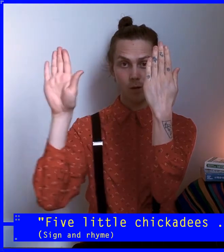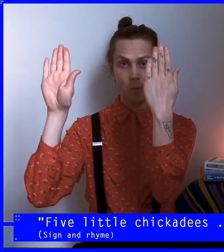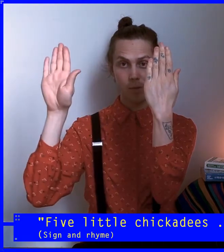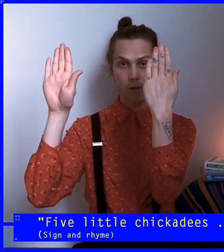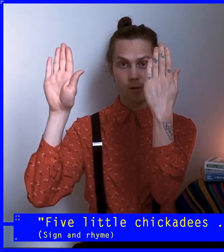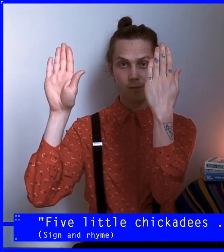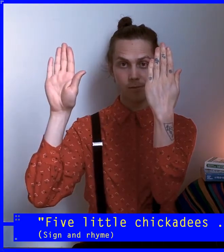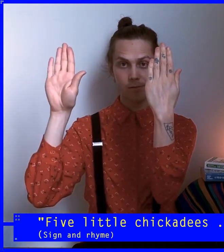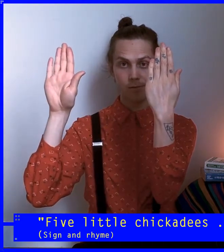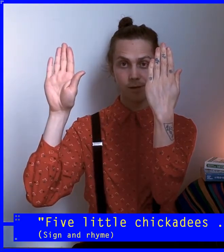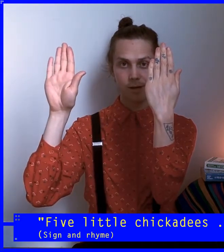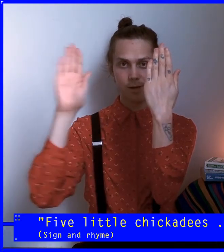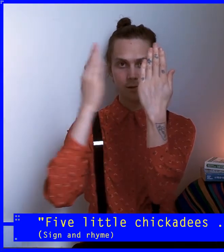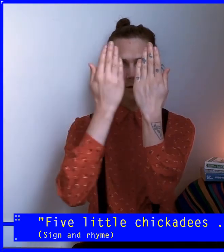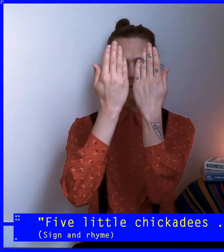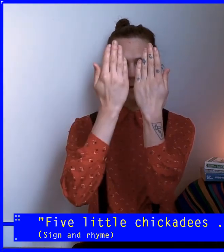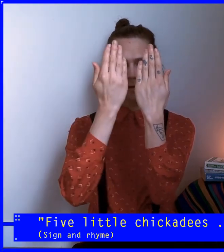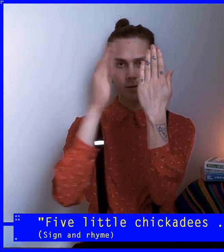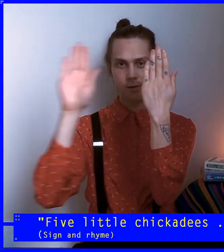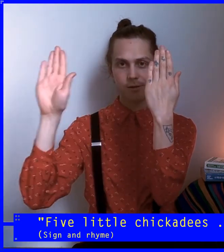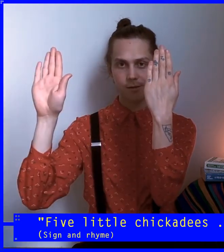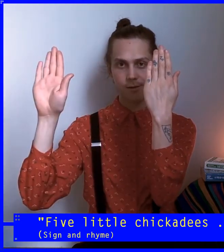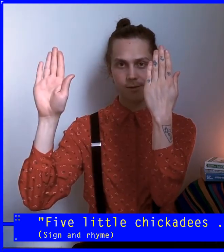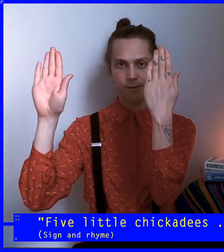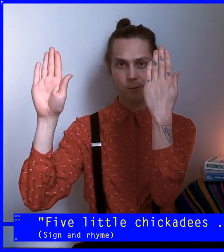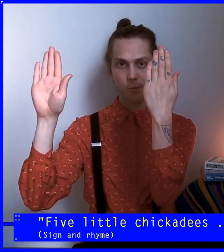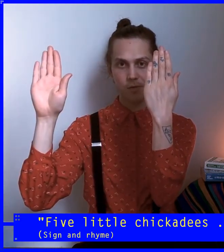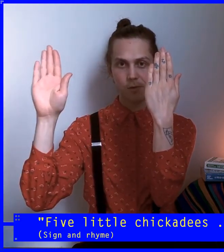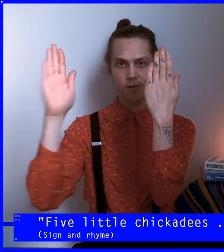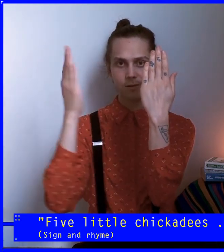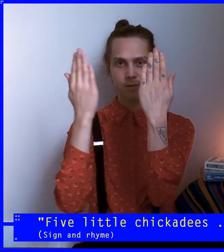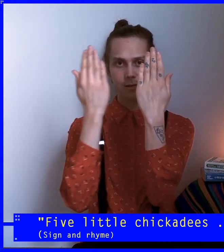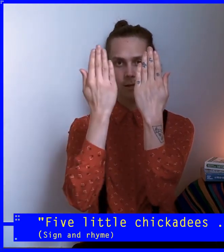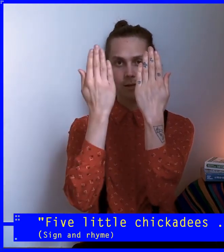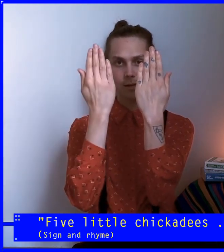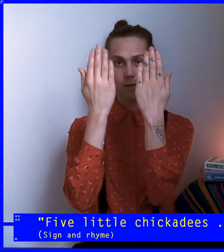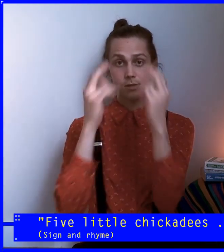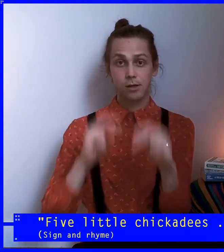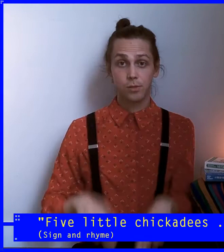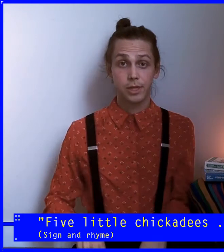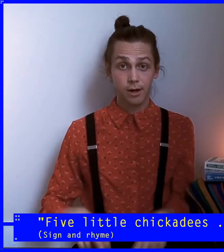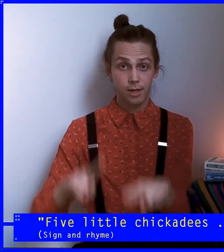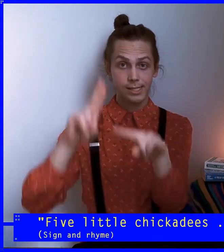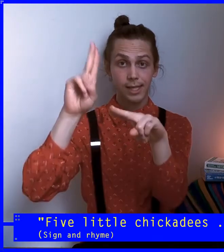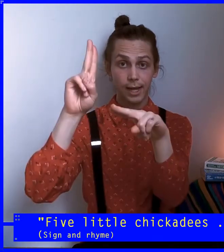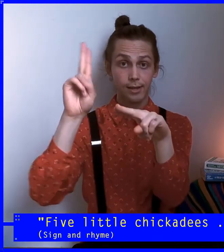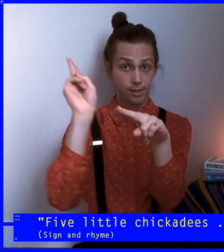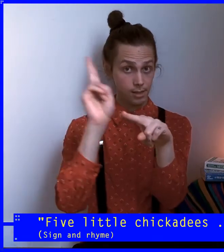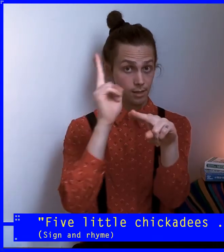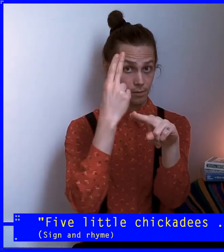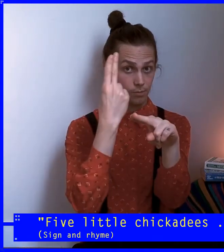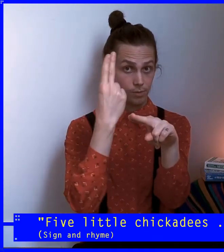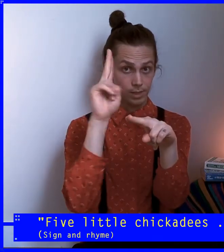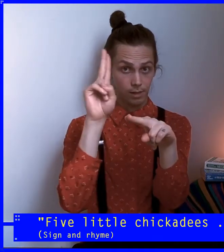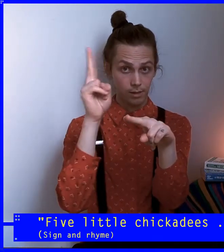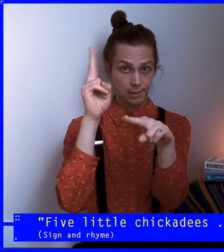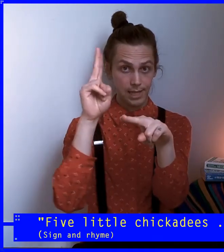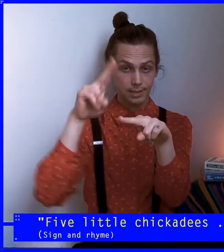open one. There's our door. Open door. So they're sitting here. We take our little legs.